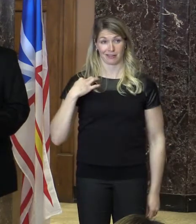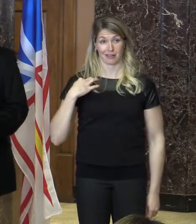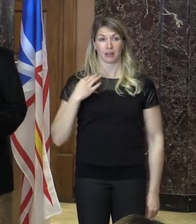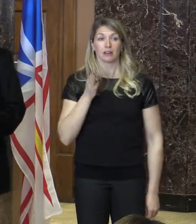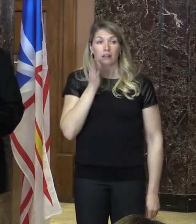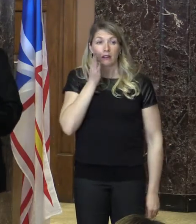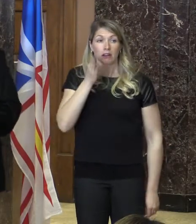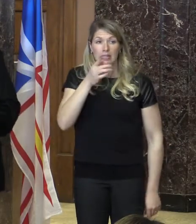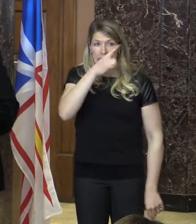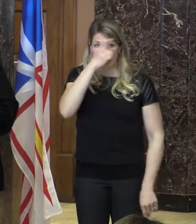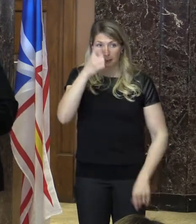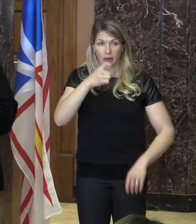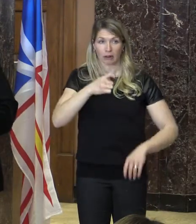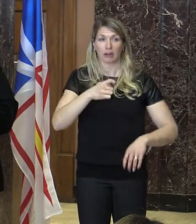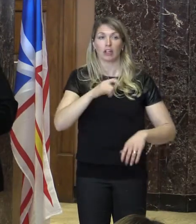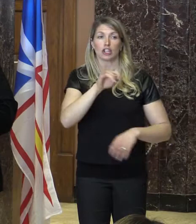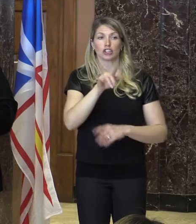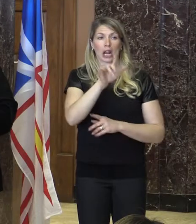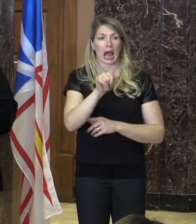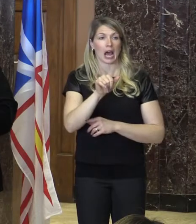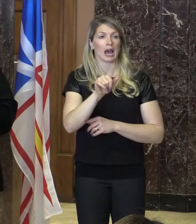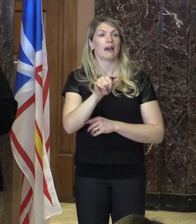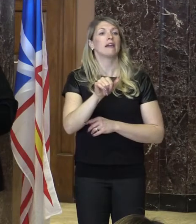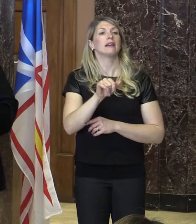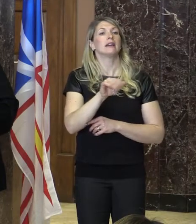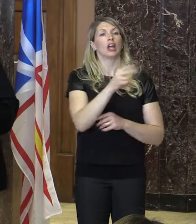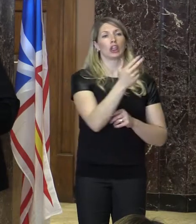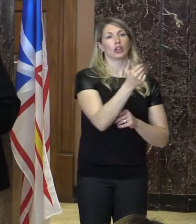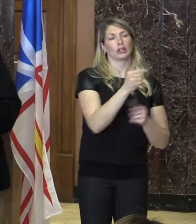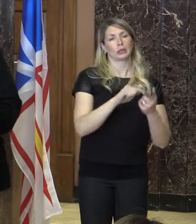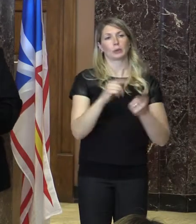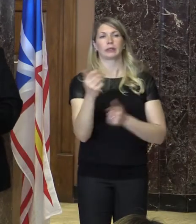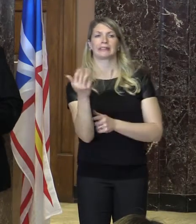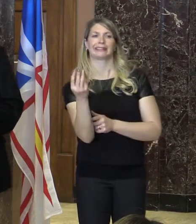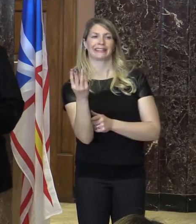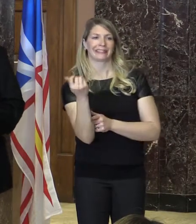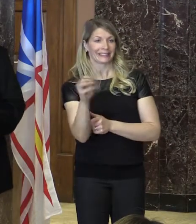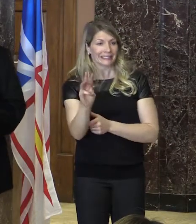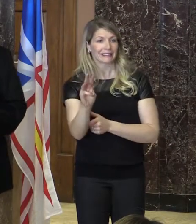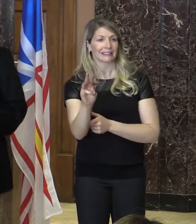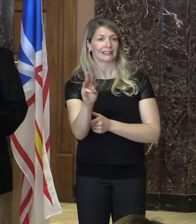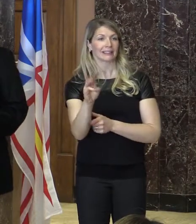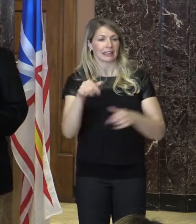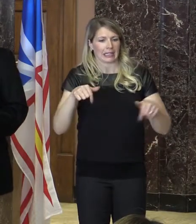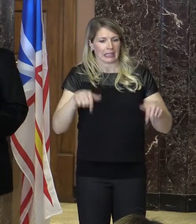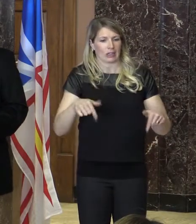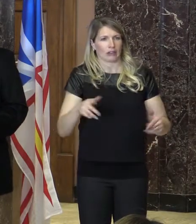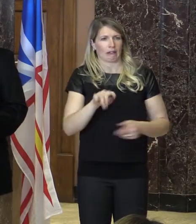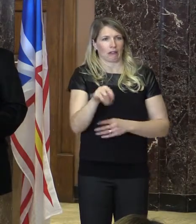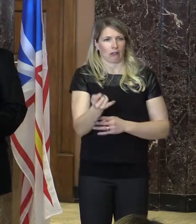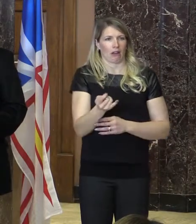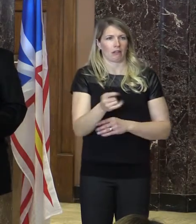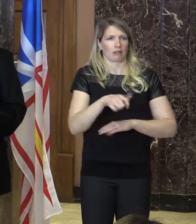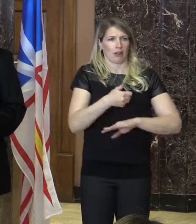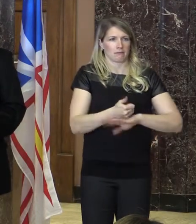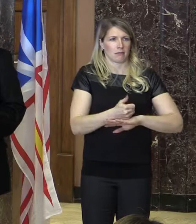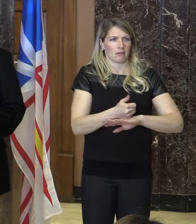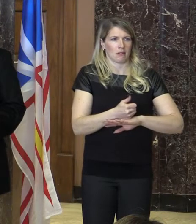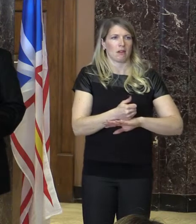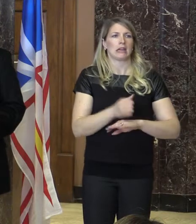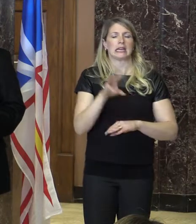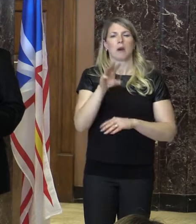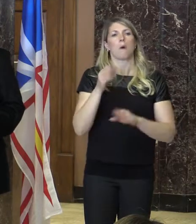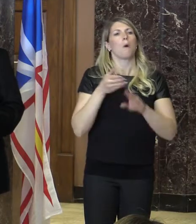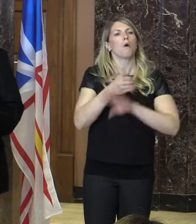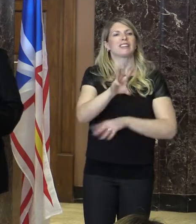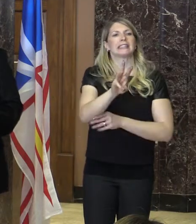provincial summer games, July 16th, 13th to 16th in the Metro Region. And more than 600 Newfoundland and Labradorian Special Olympics